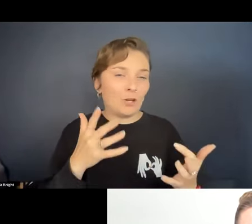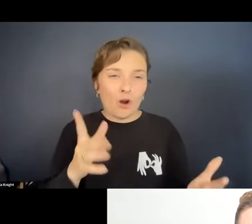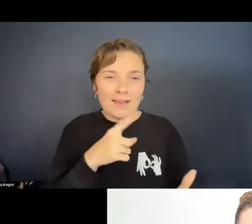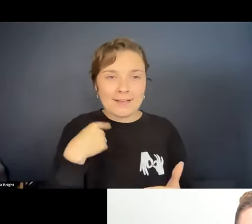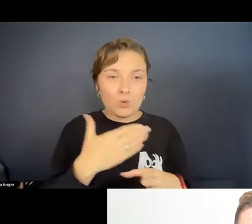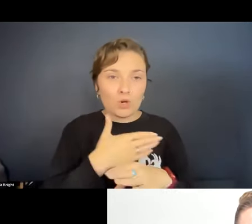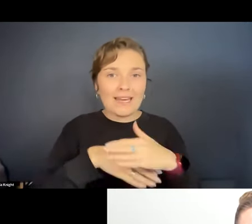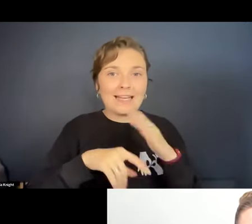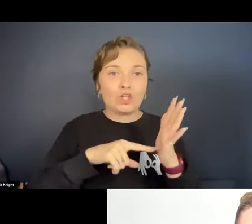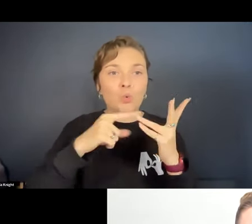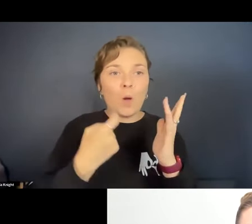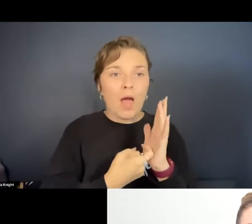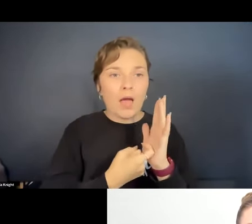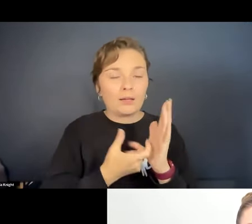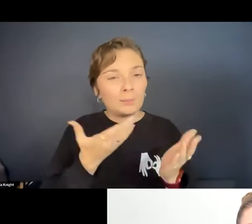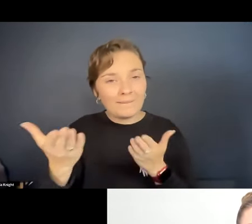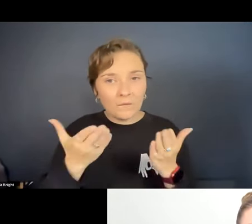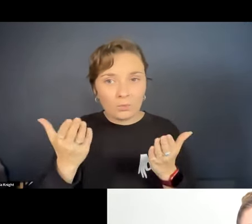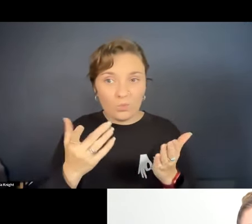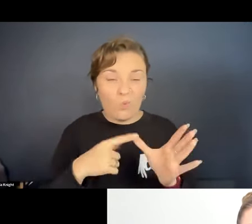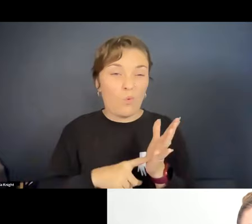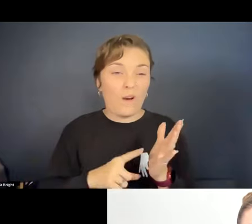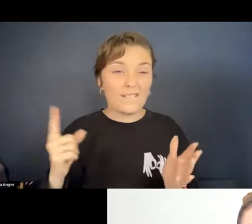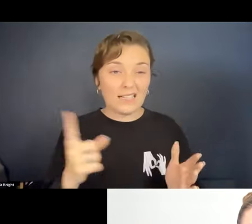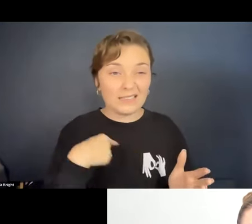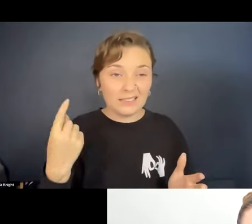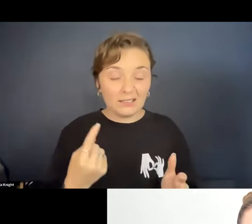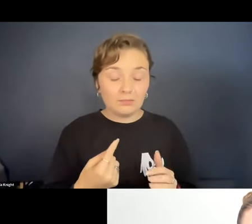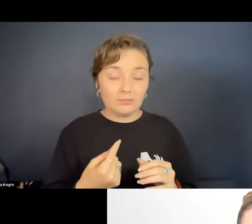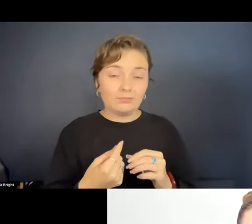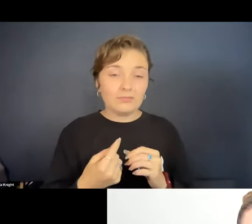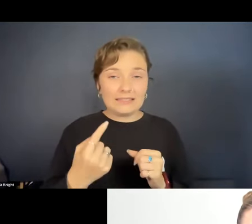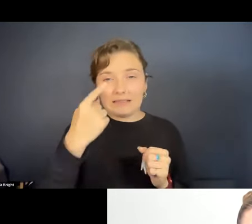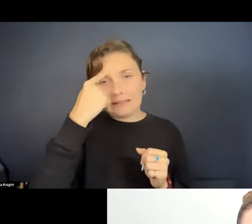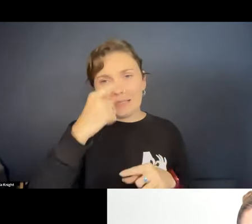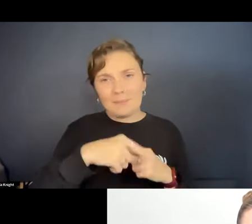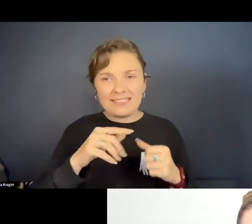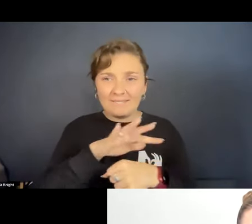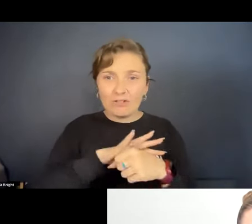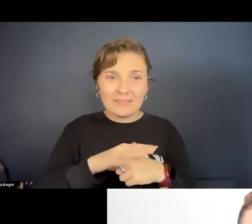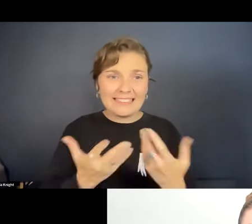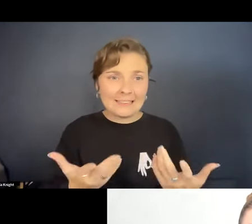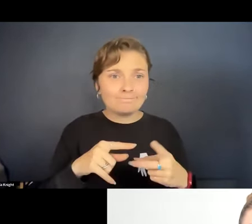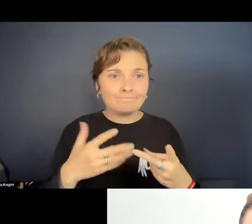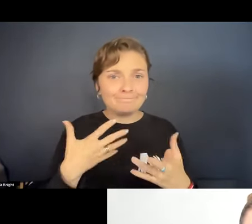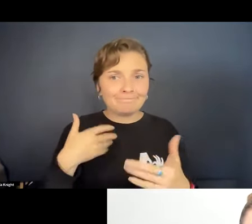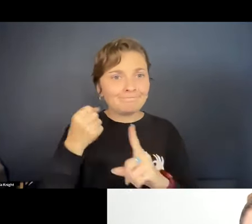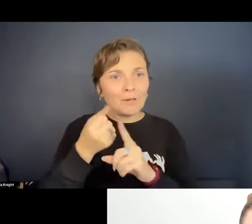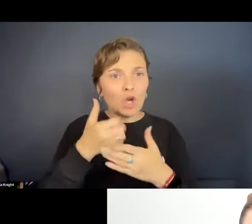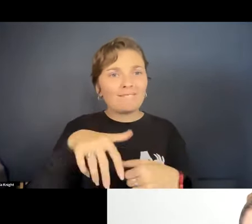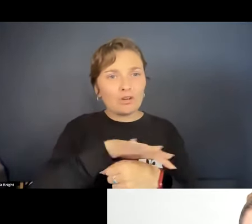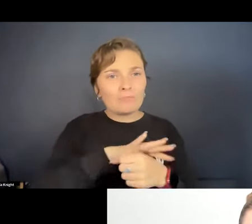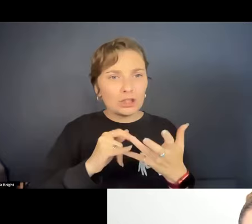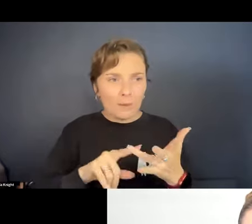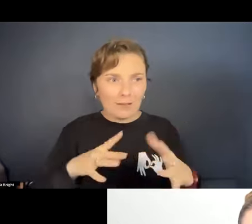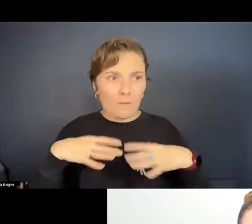work in touring performance, all of us consider the the environment and our impact on the environment. So it